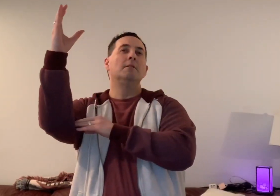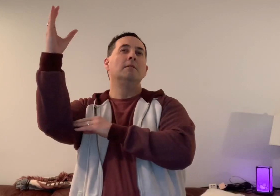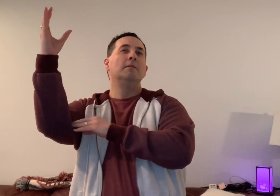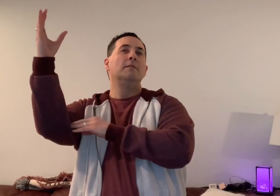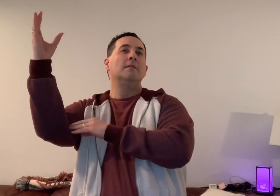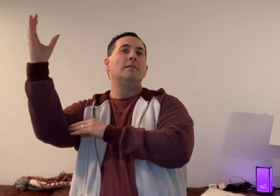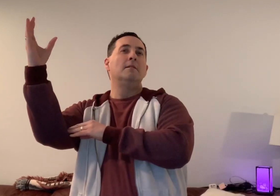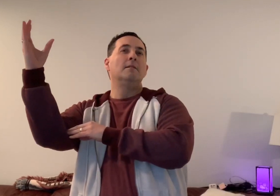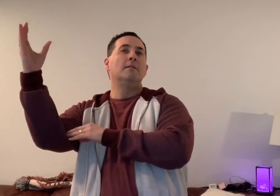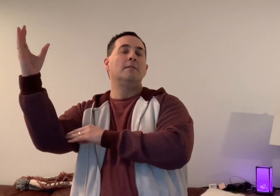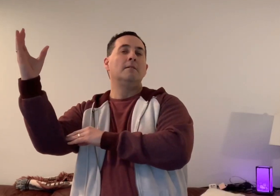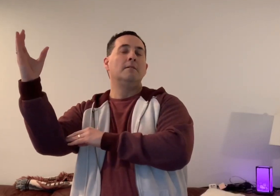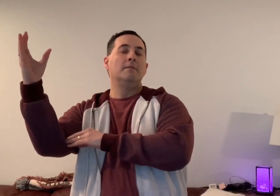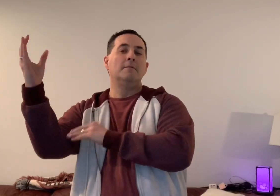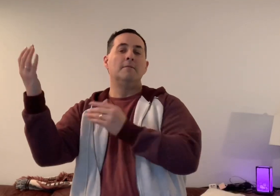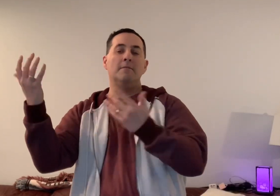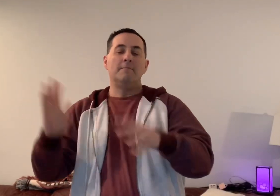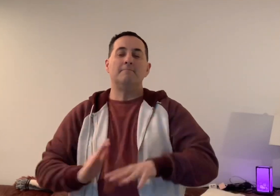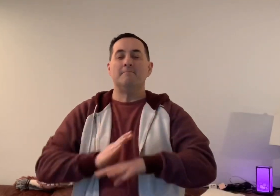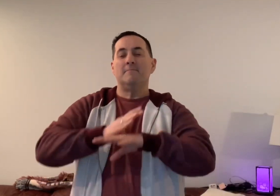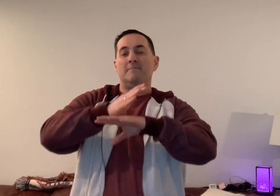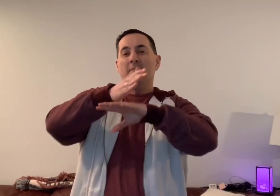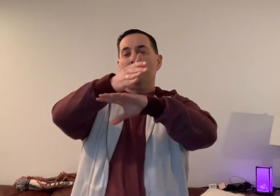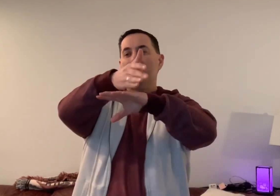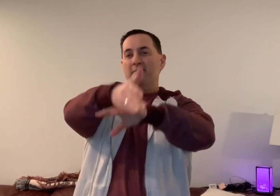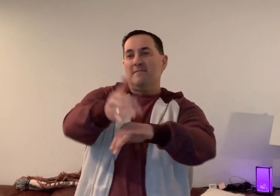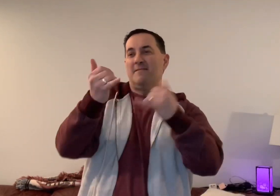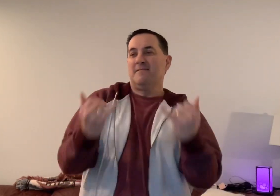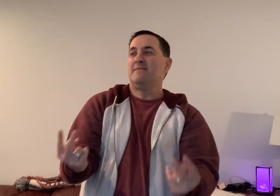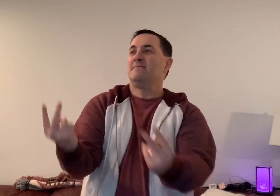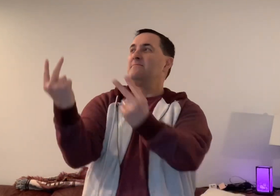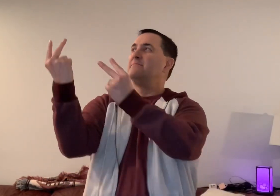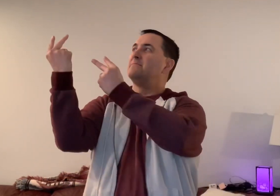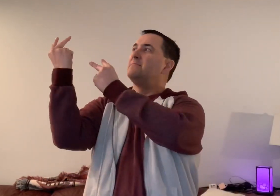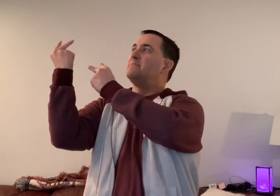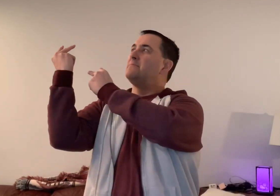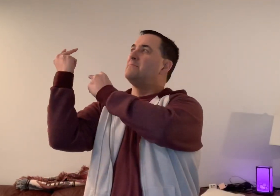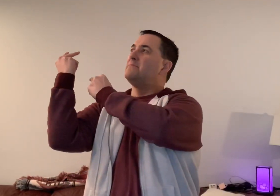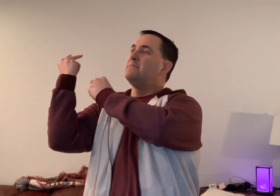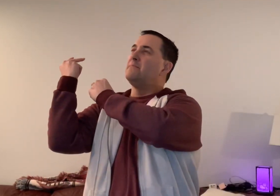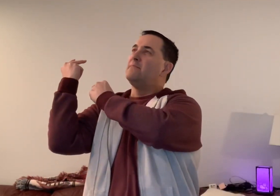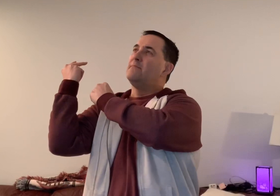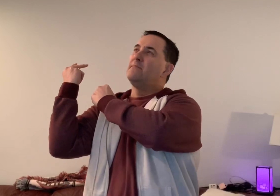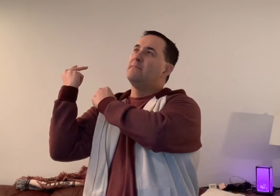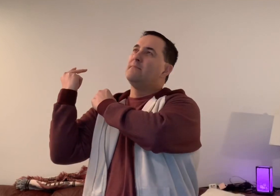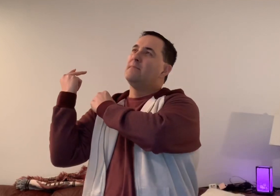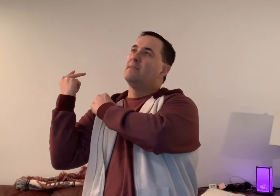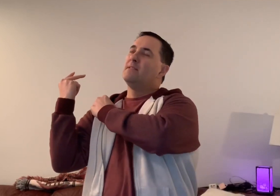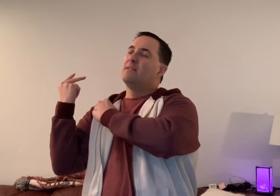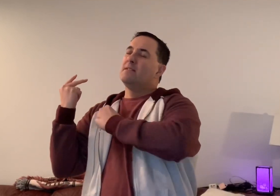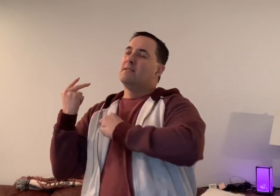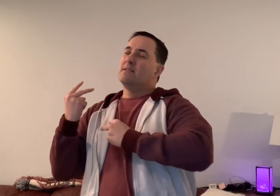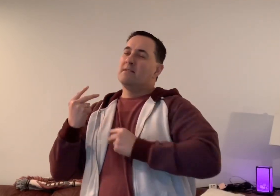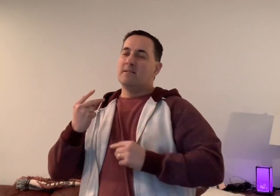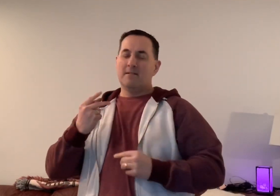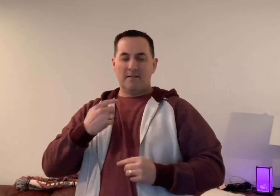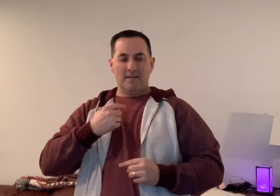Looking back from the other side I can